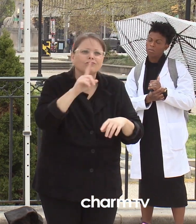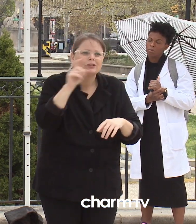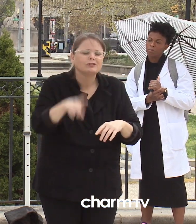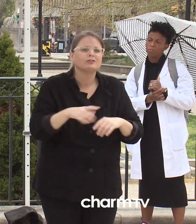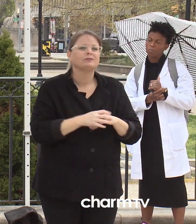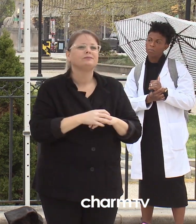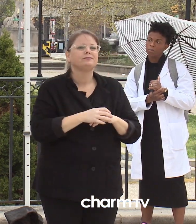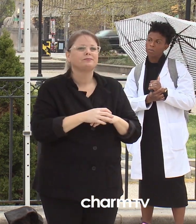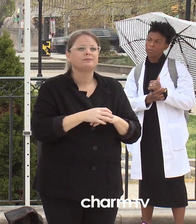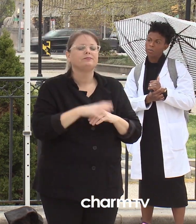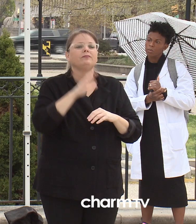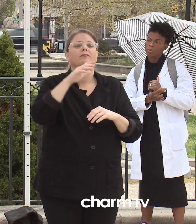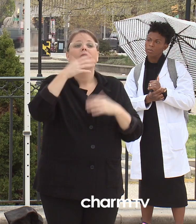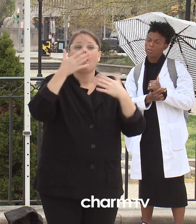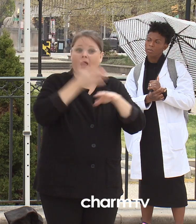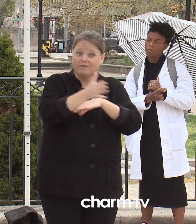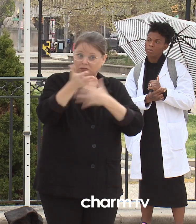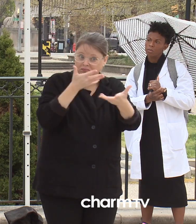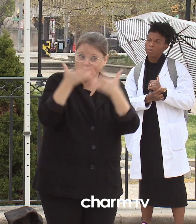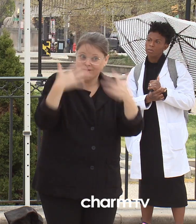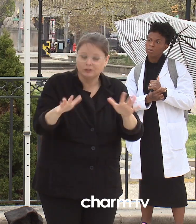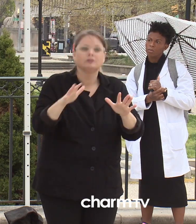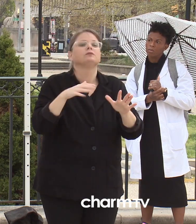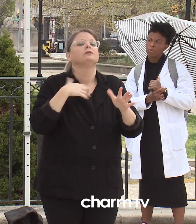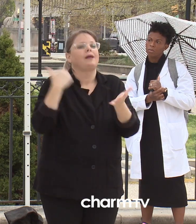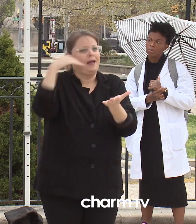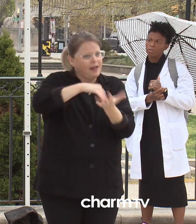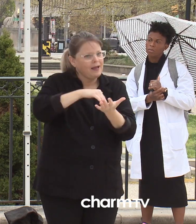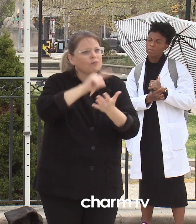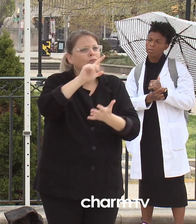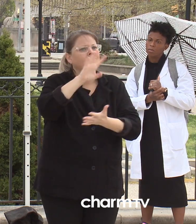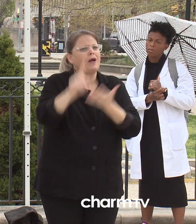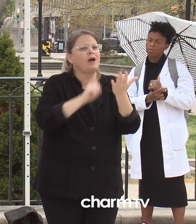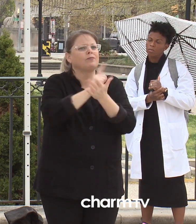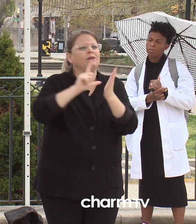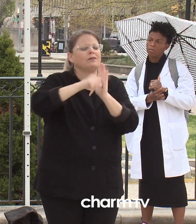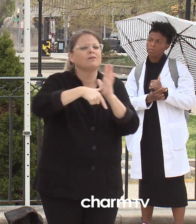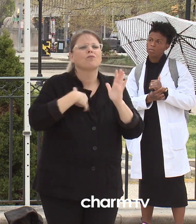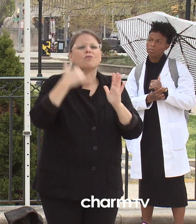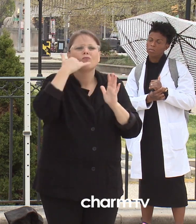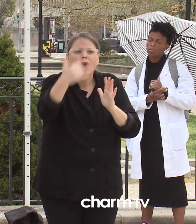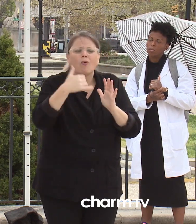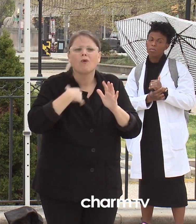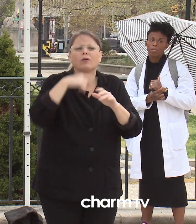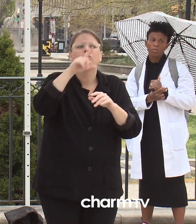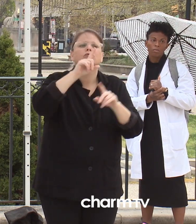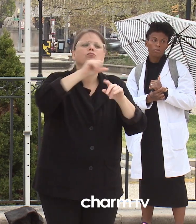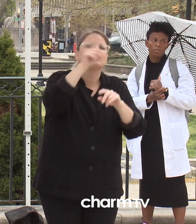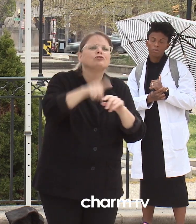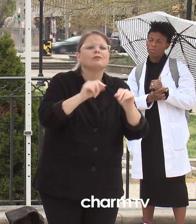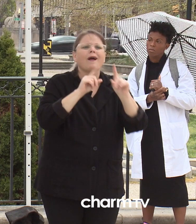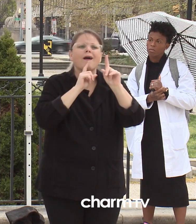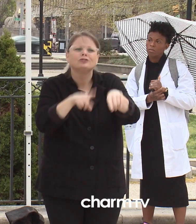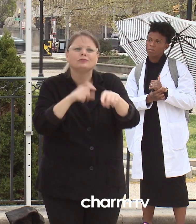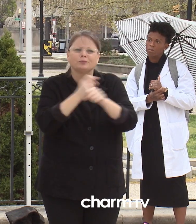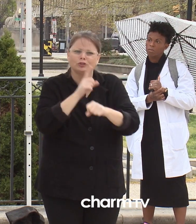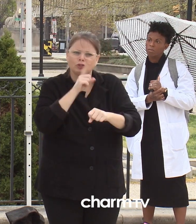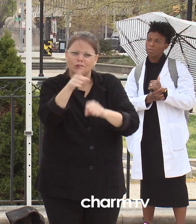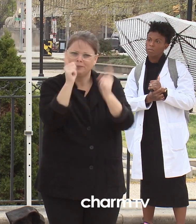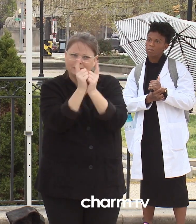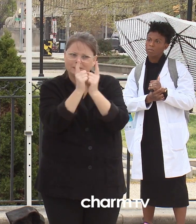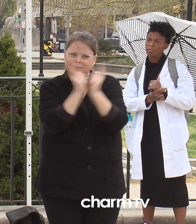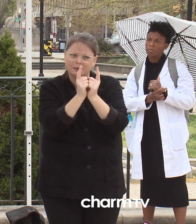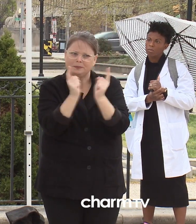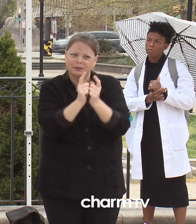and they have a robust QA process to look for adverse medical events or outcomes from our program. Future directions of the